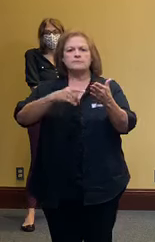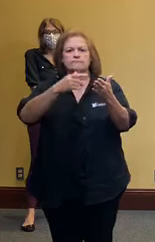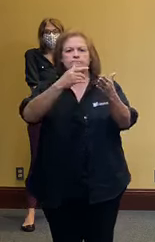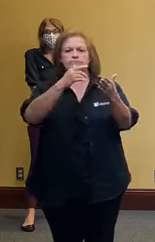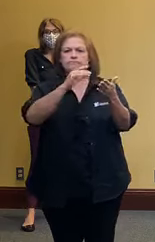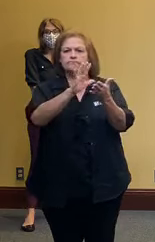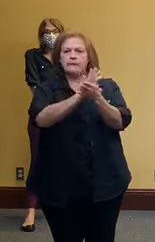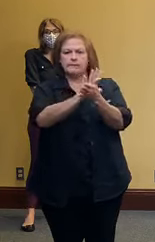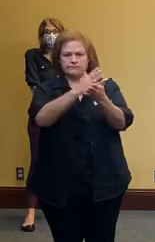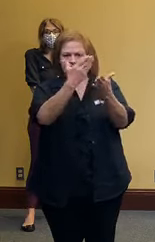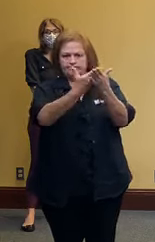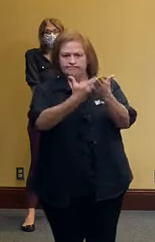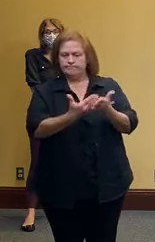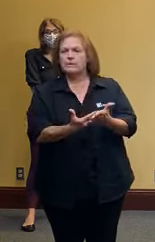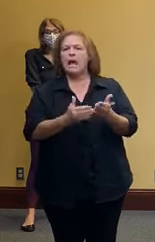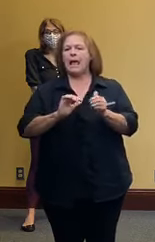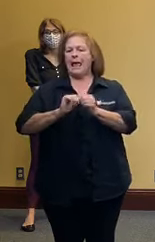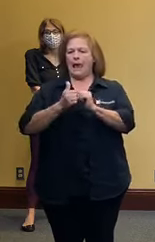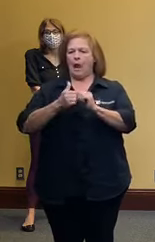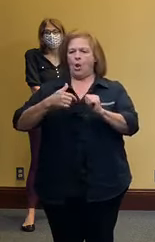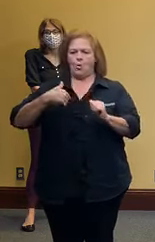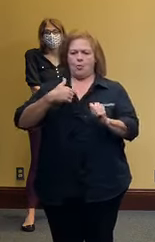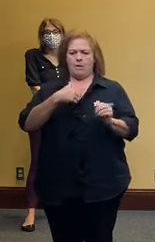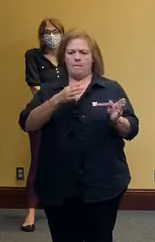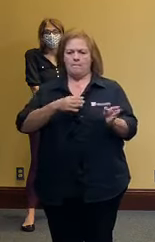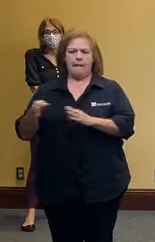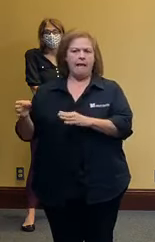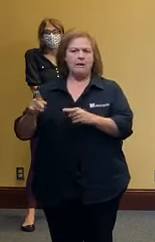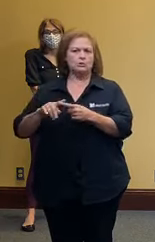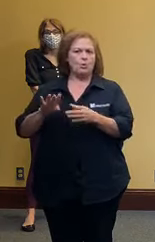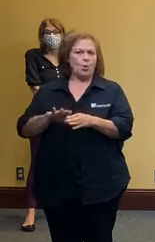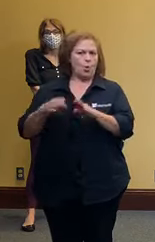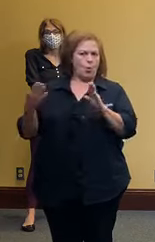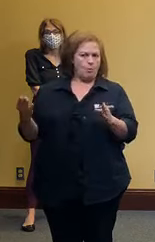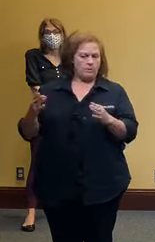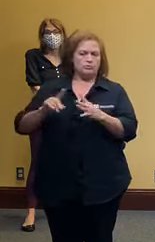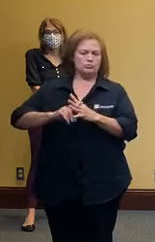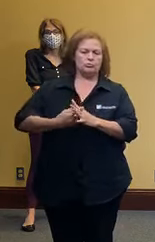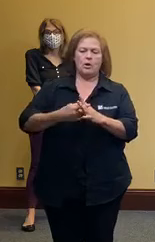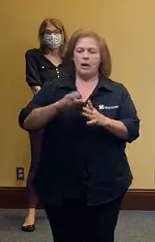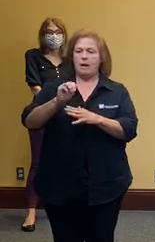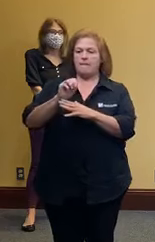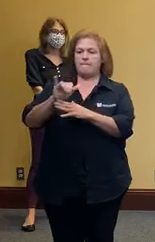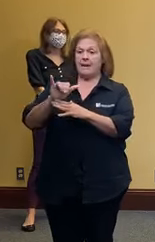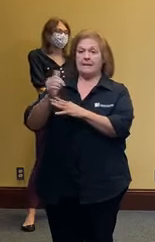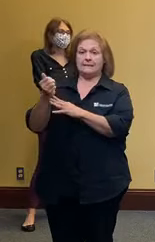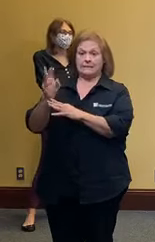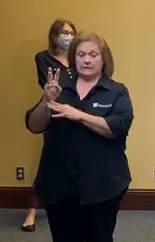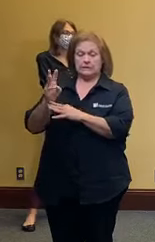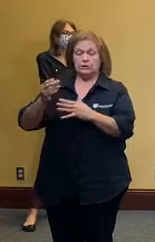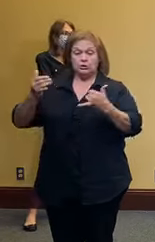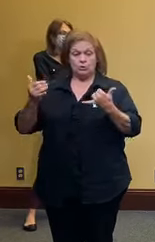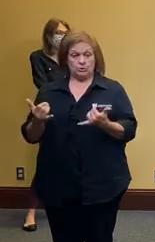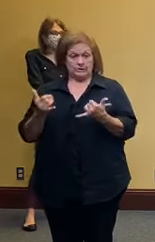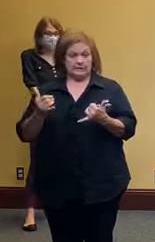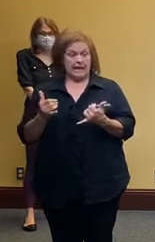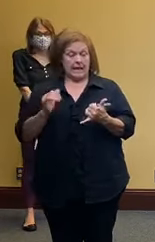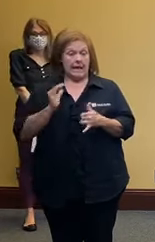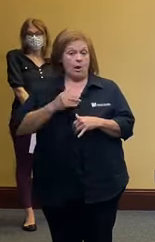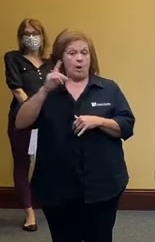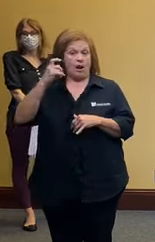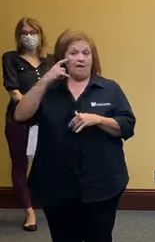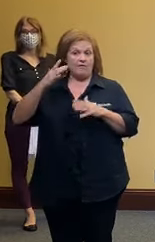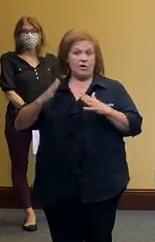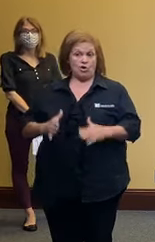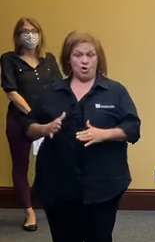regarding the phase reopening that will commence beginning may the 16th uh later today you will hear from our governor